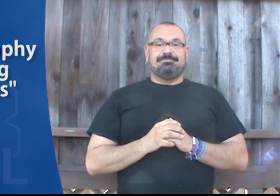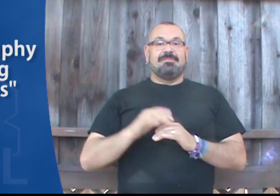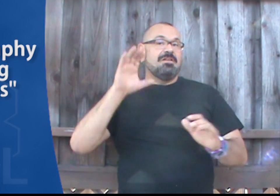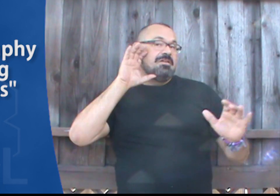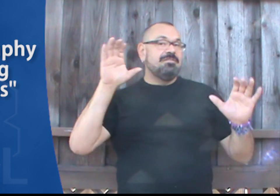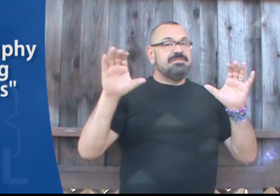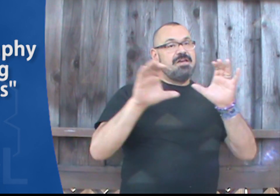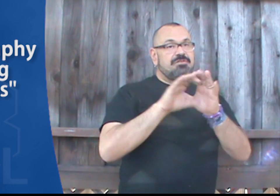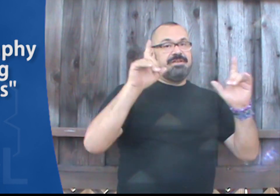Photography.